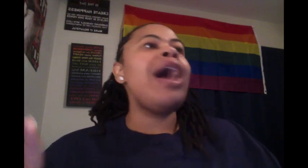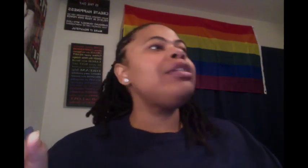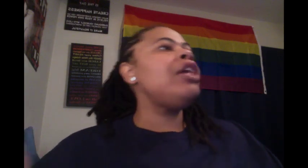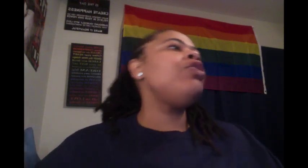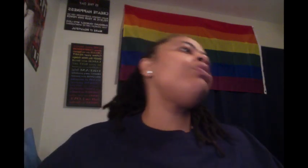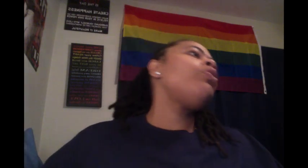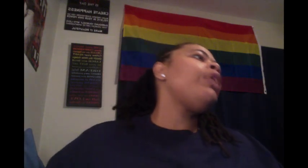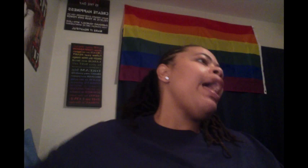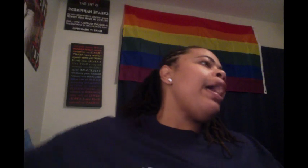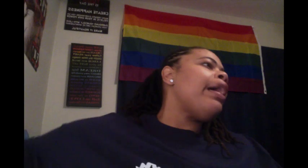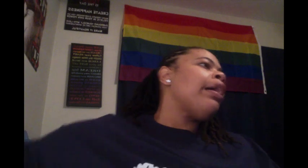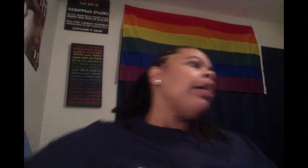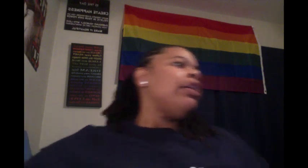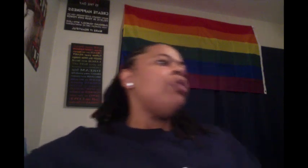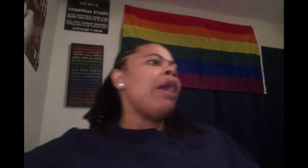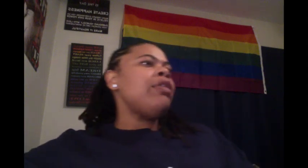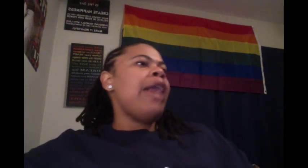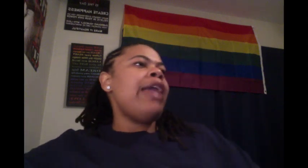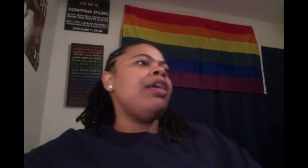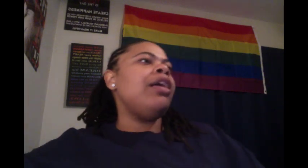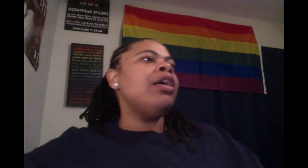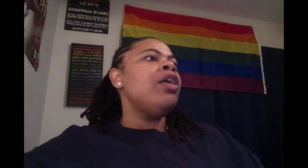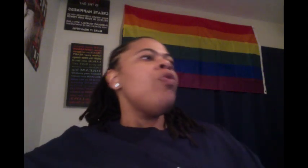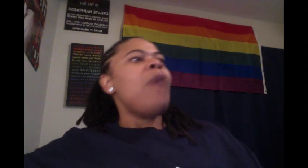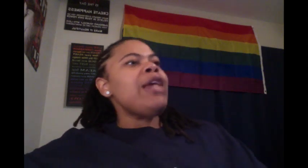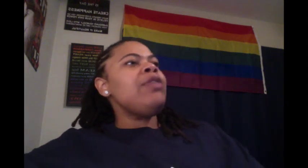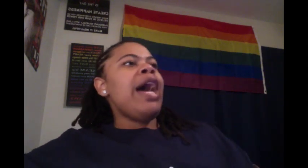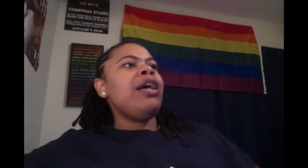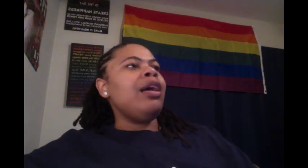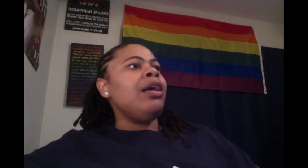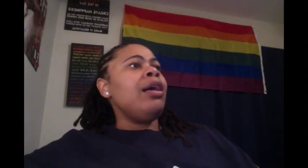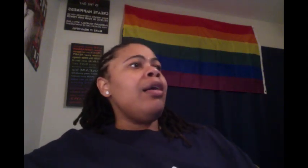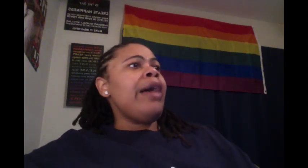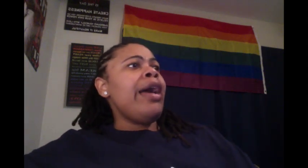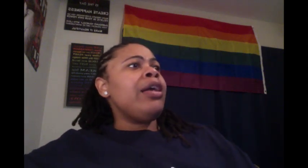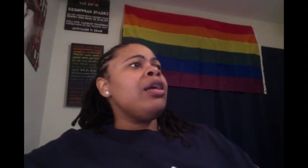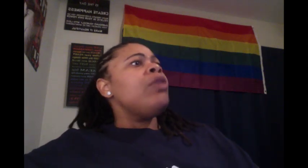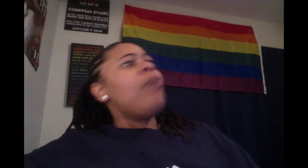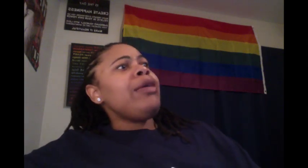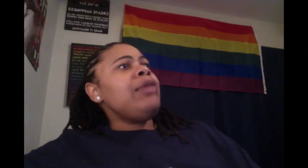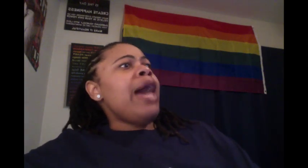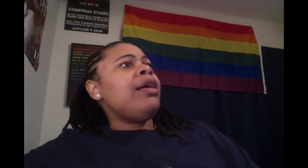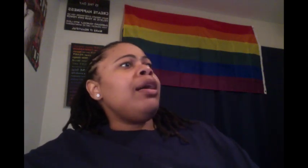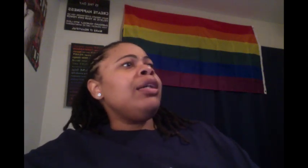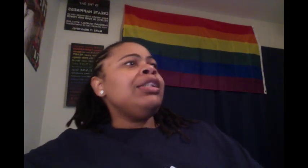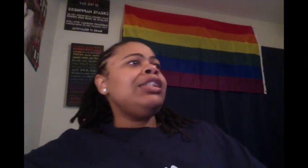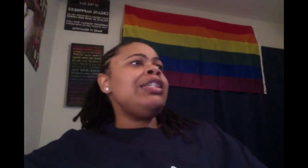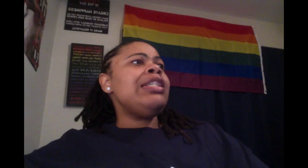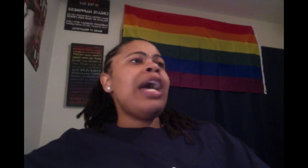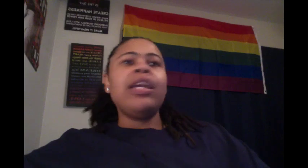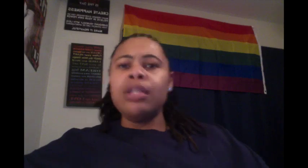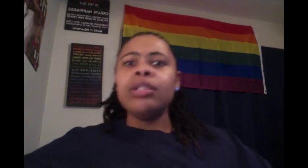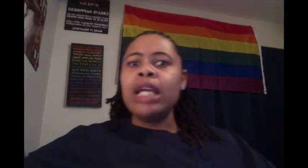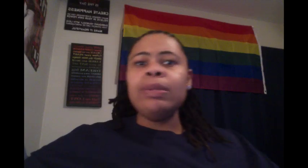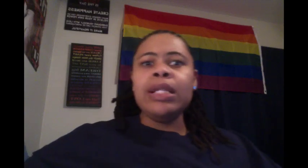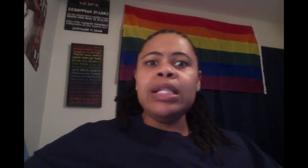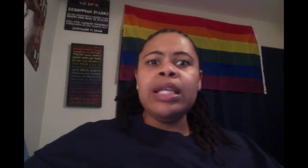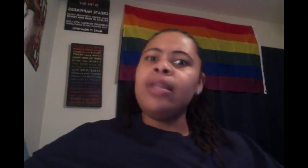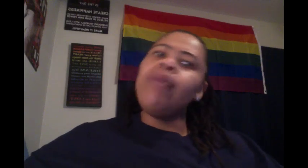I said, you don't want to quit lying. Then why you lie to her? Why you lie to her? Okay? Why you lie to her? She was like, that's what Denise said. Then why